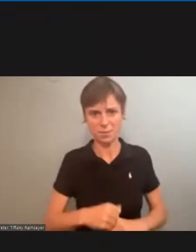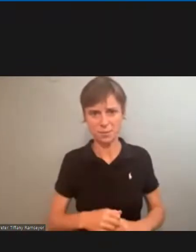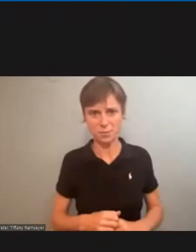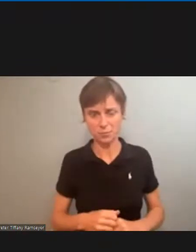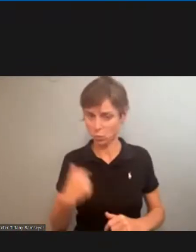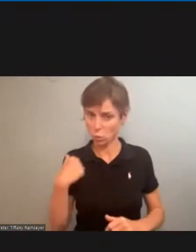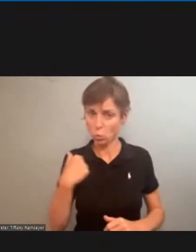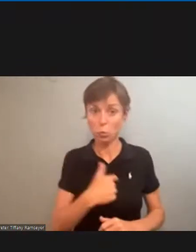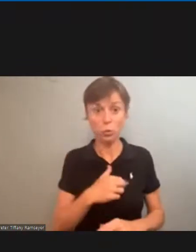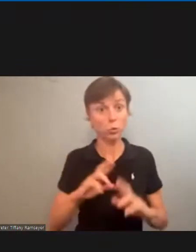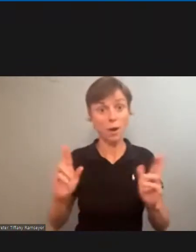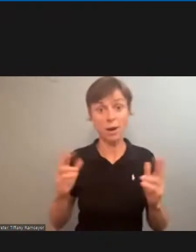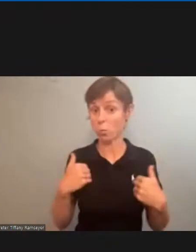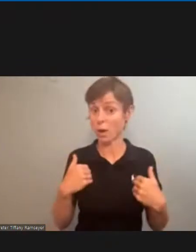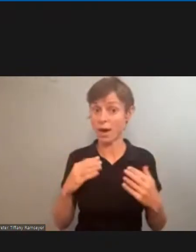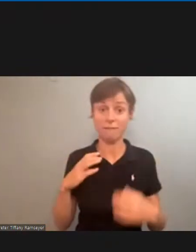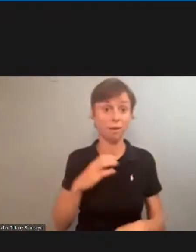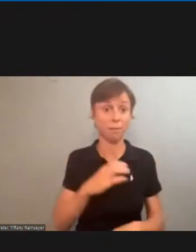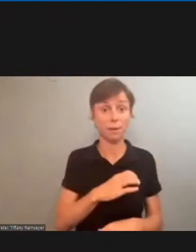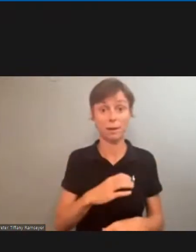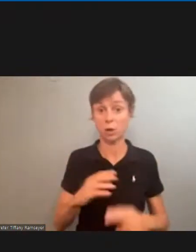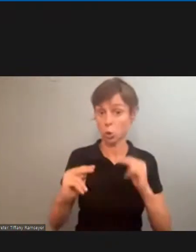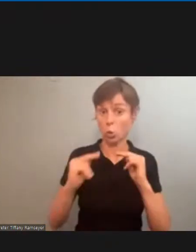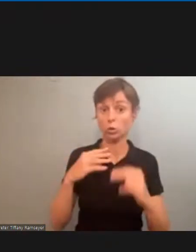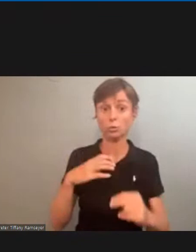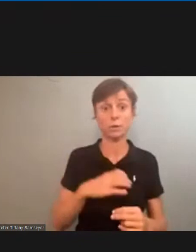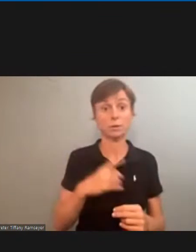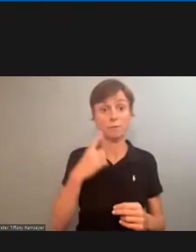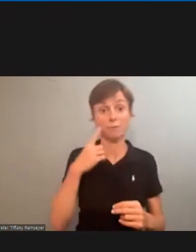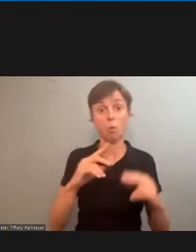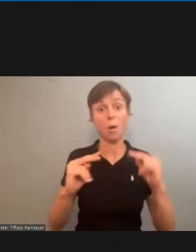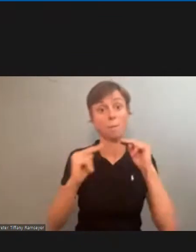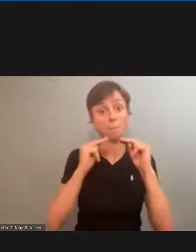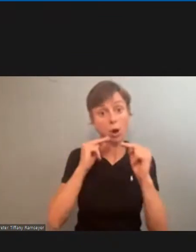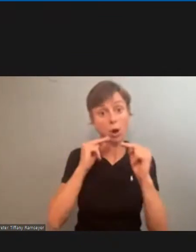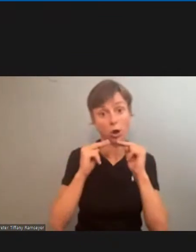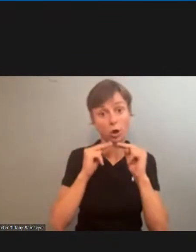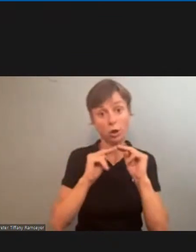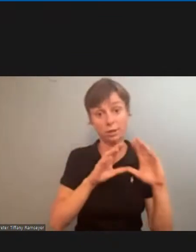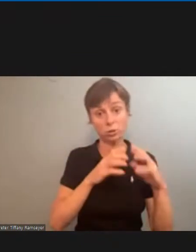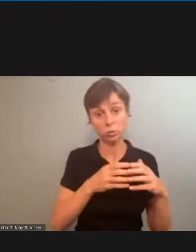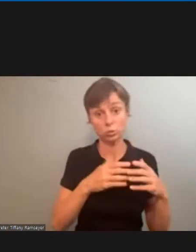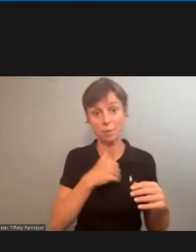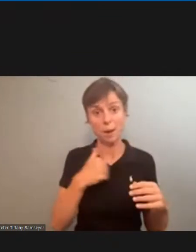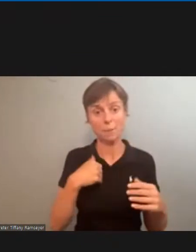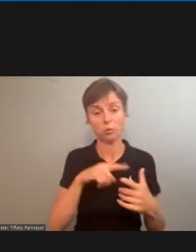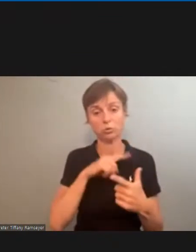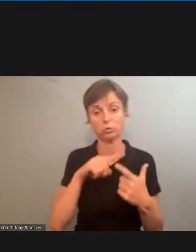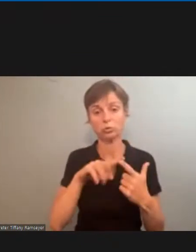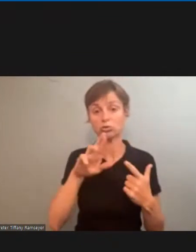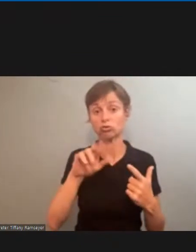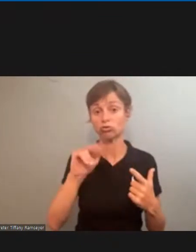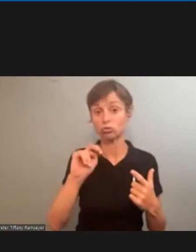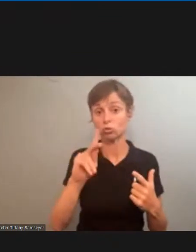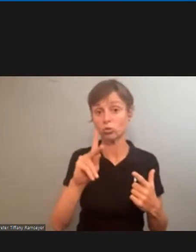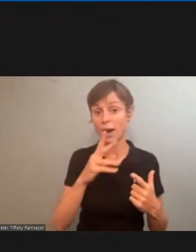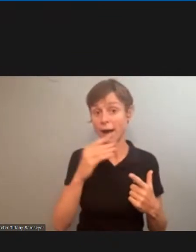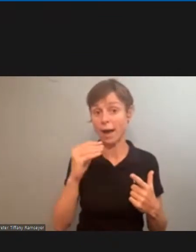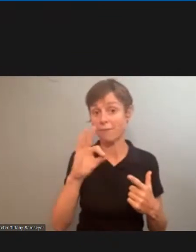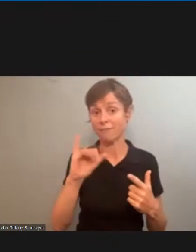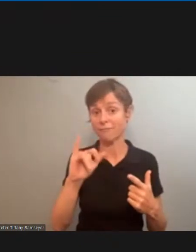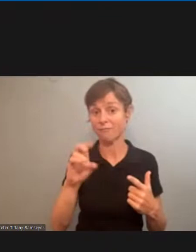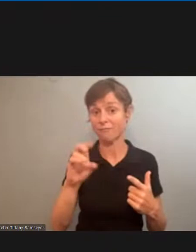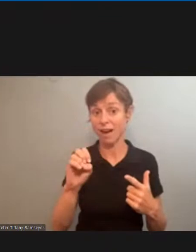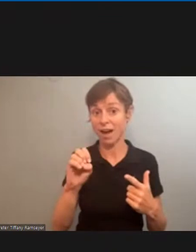a negotiation committee of bargaining unit members, rank and file members, and also